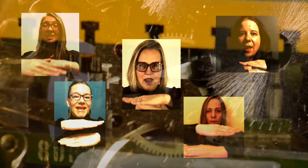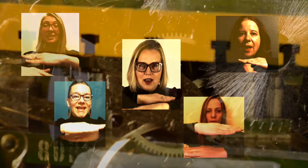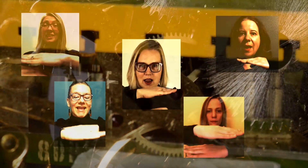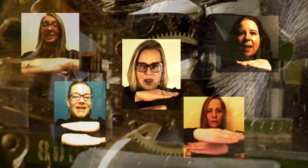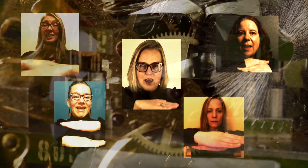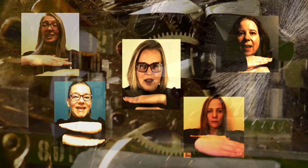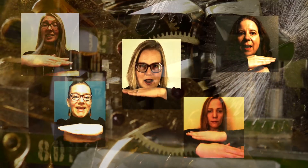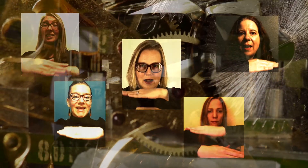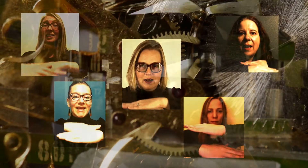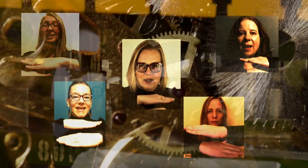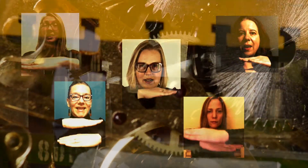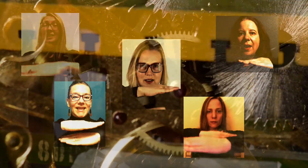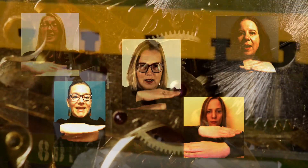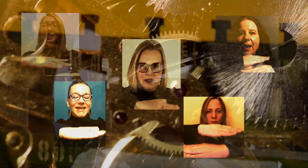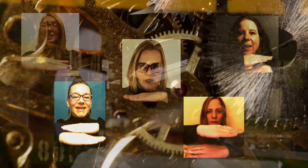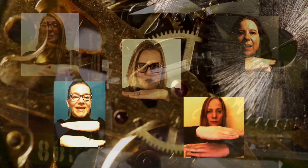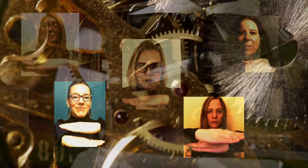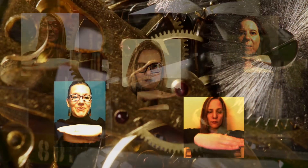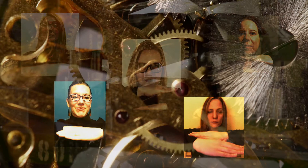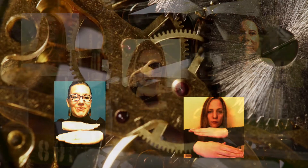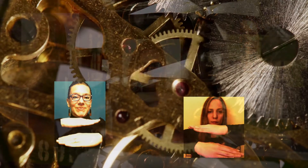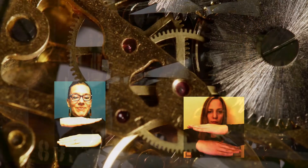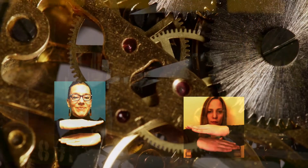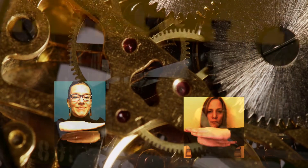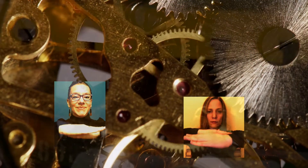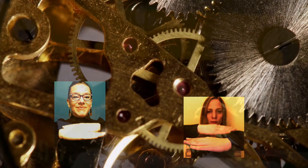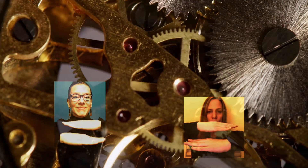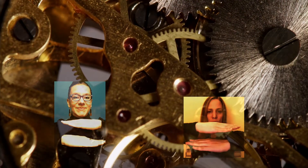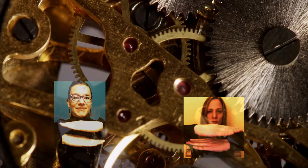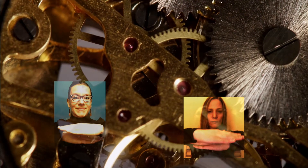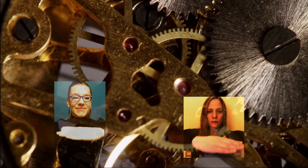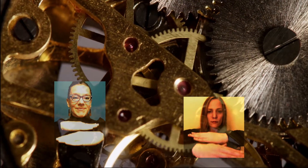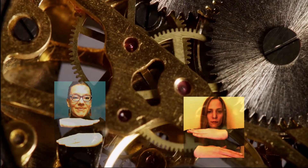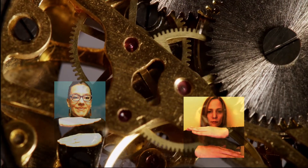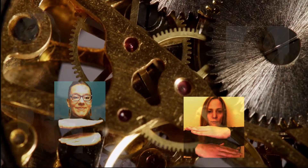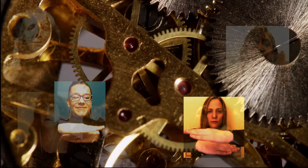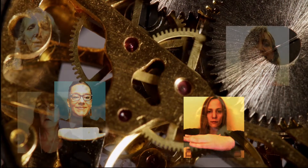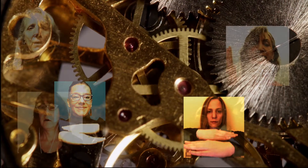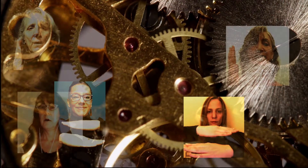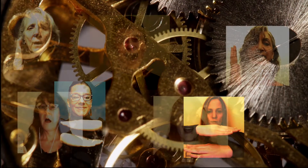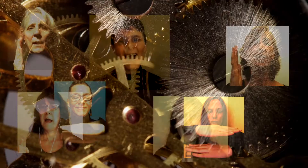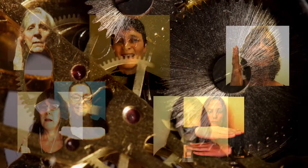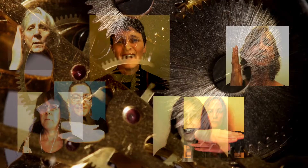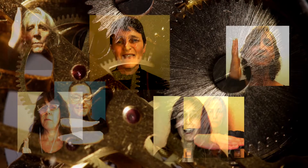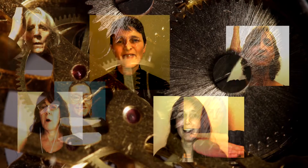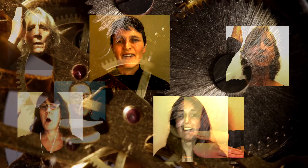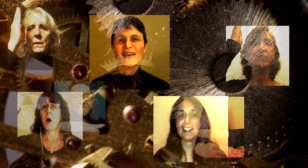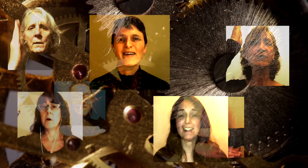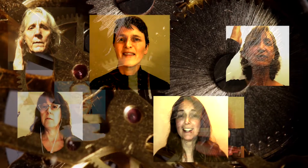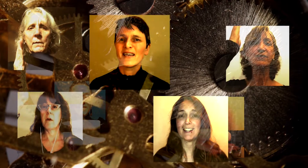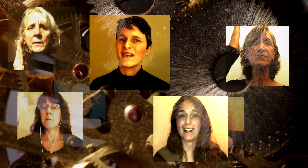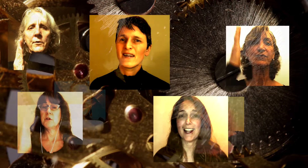fullness, I am a part of the machine. I can